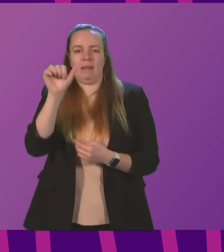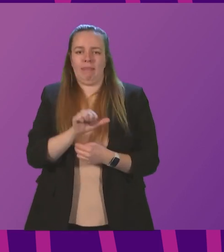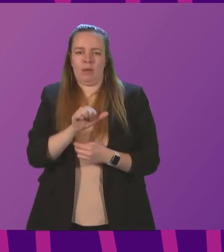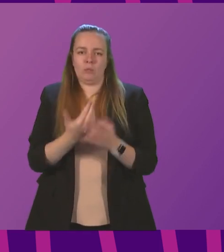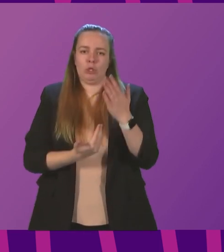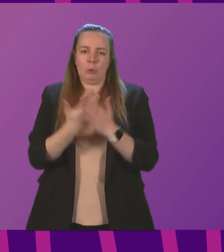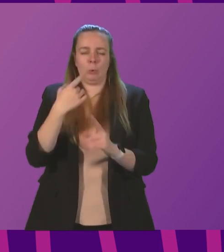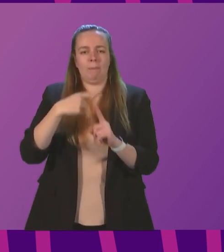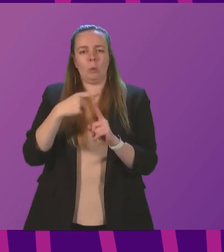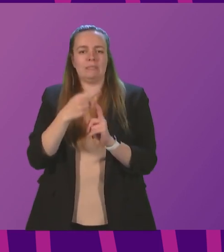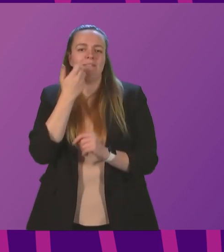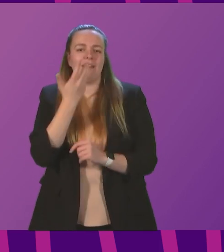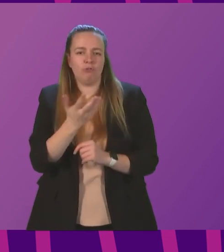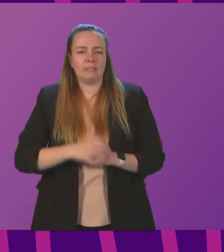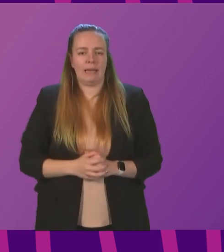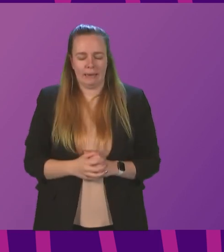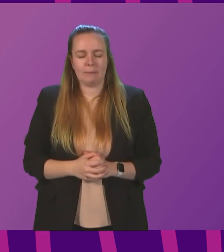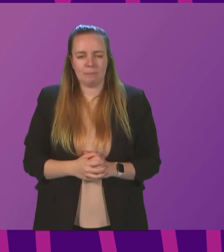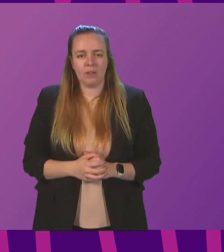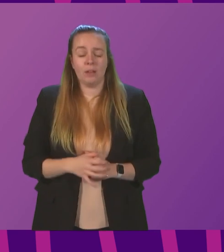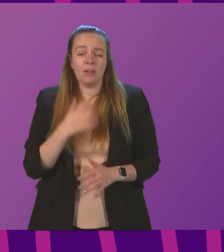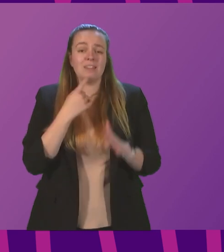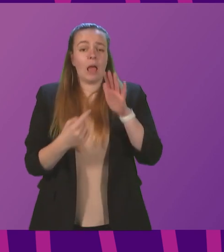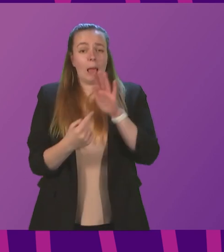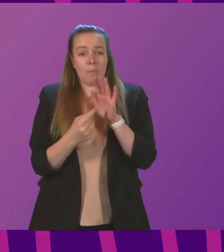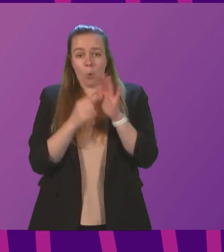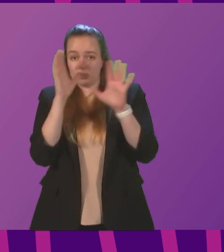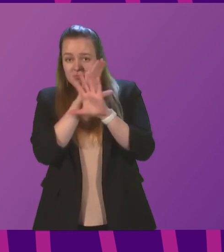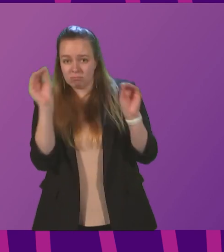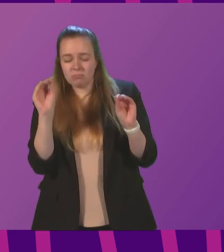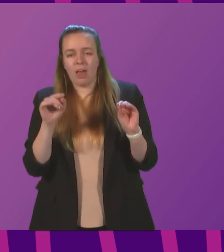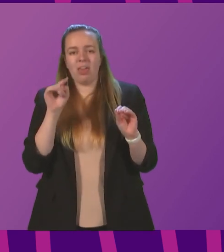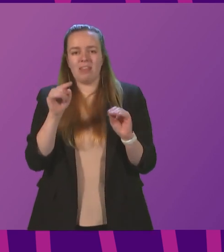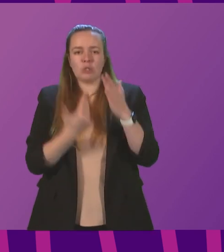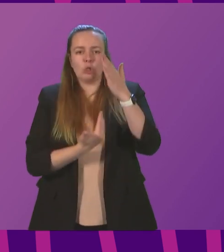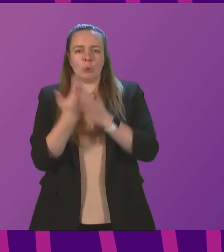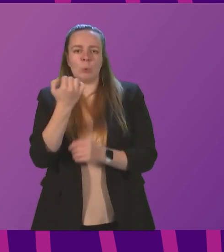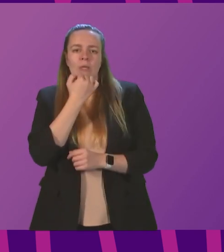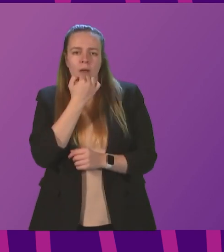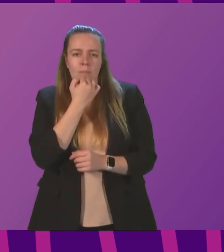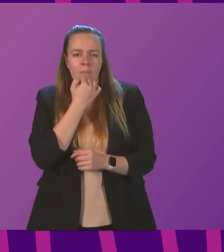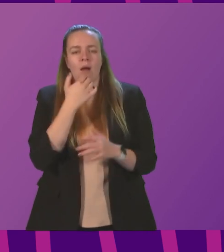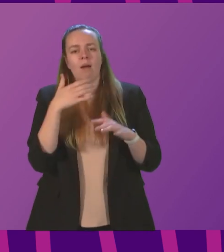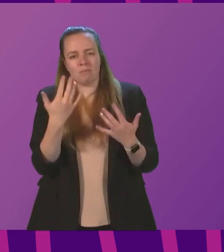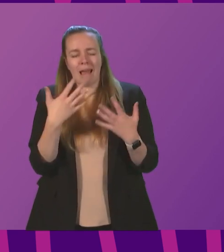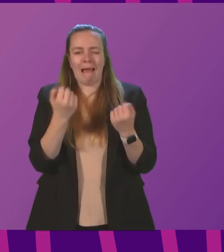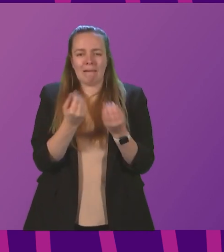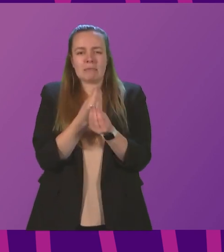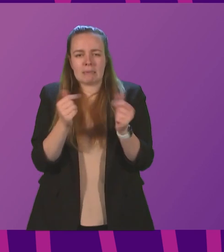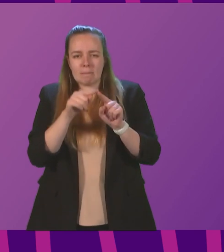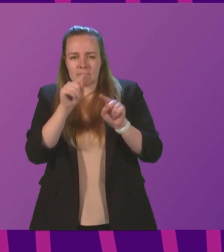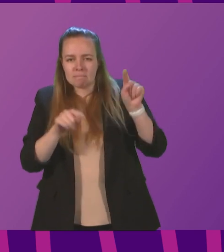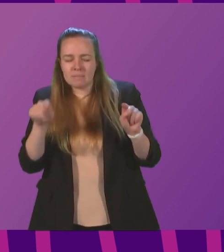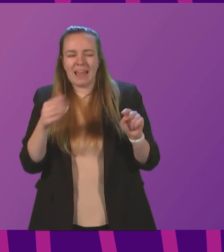cases a day at this stage. It is important to note, though, that this headline figure masks some distinct variation between